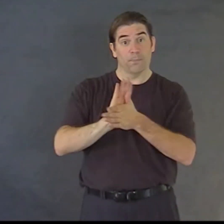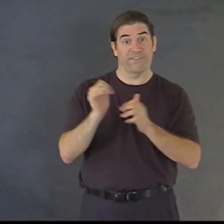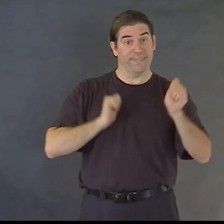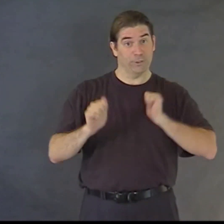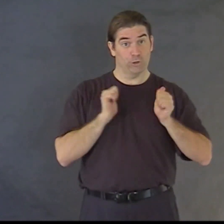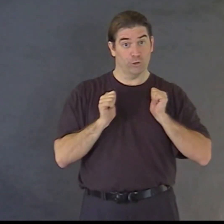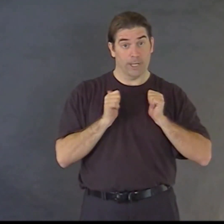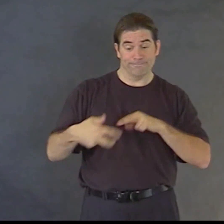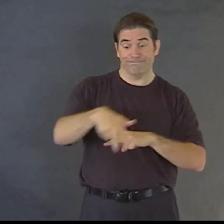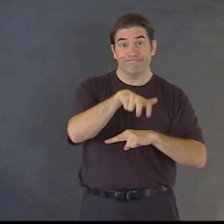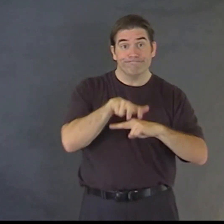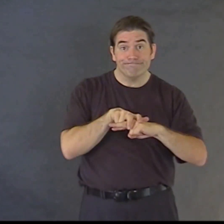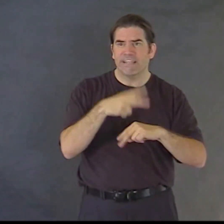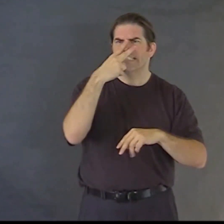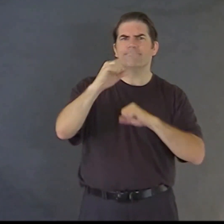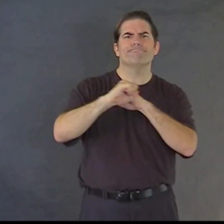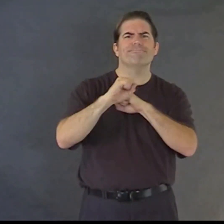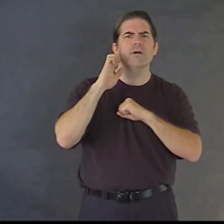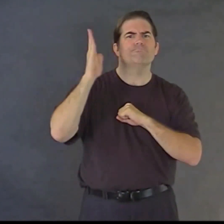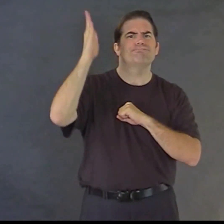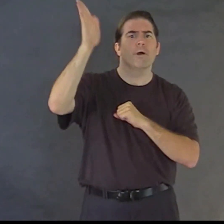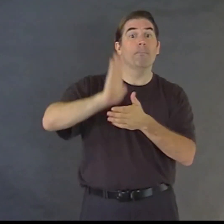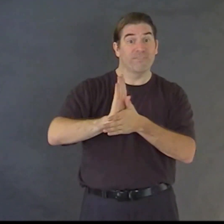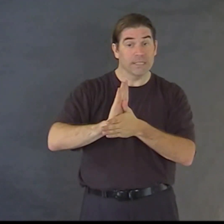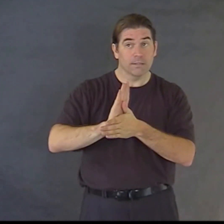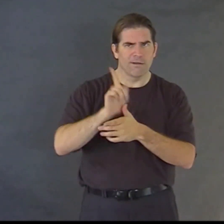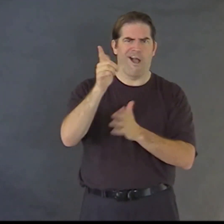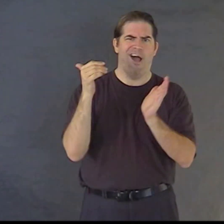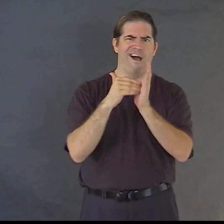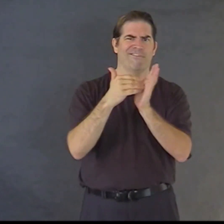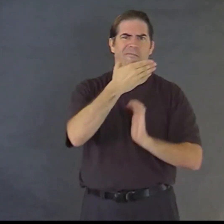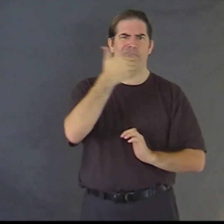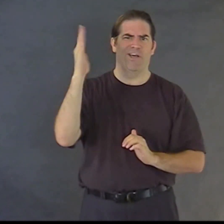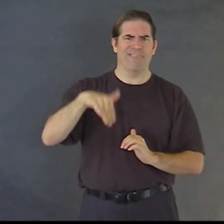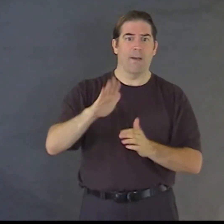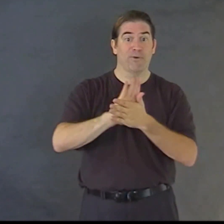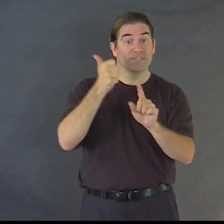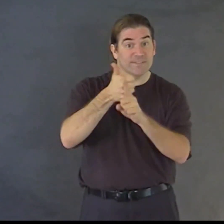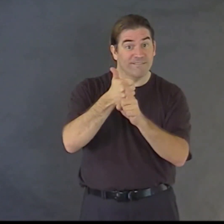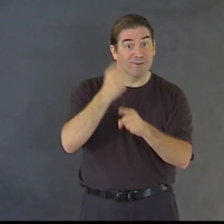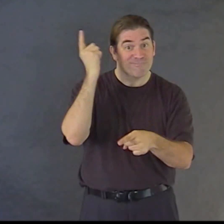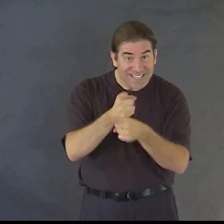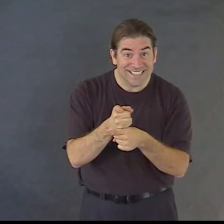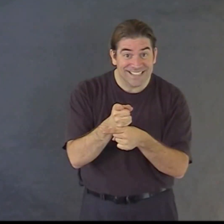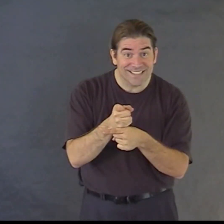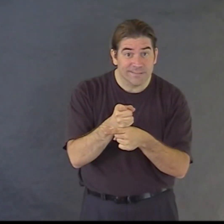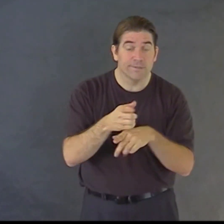uh... you know when you go to the movies and you see the previews for the show well often the previews are better than the movie